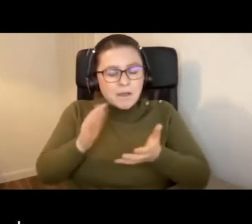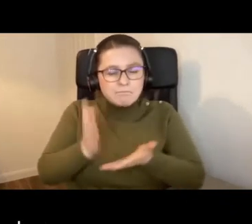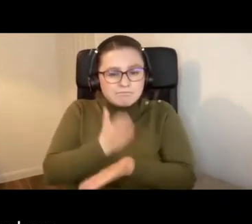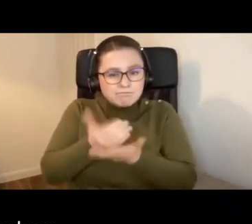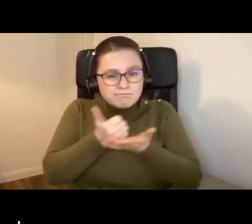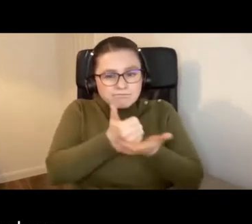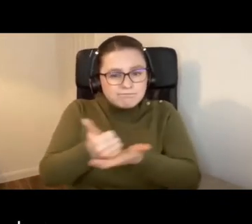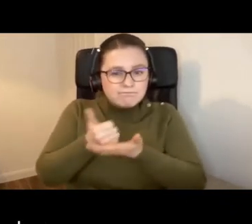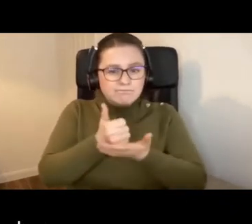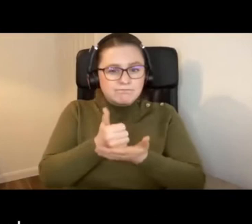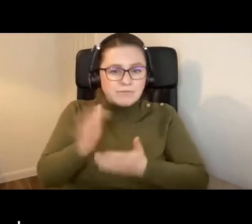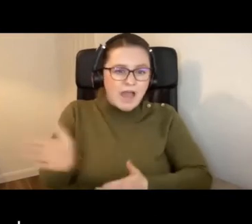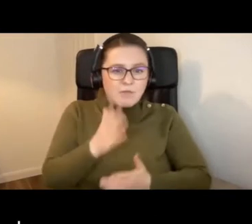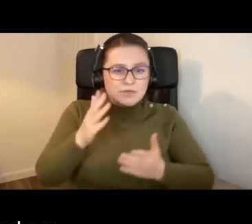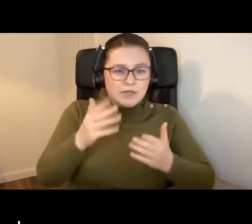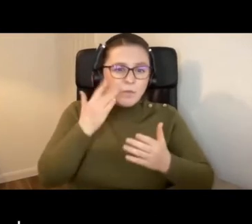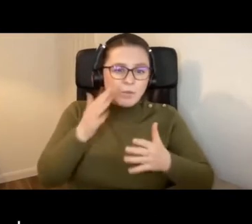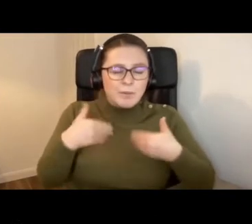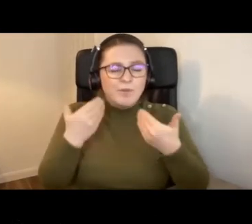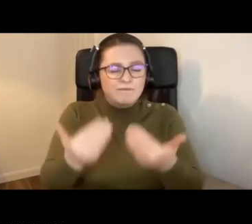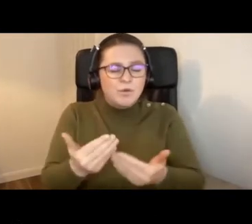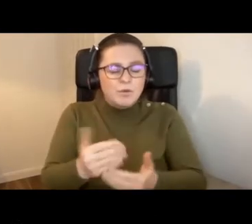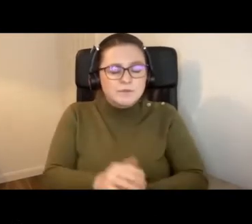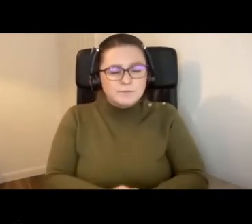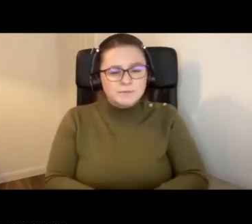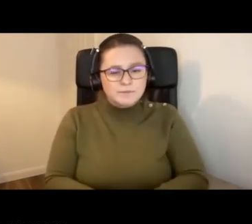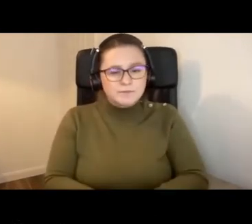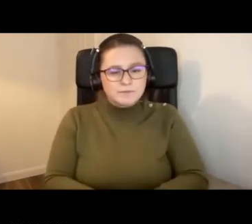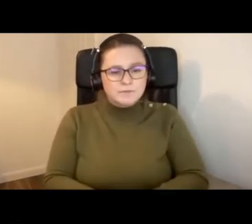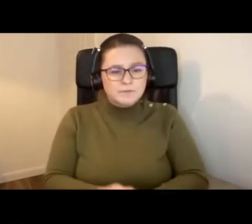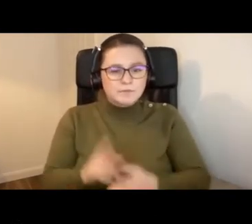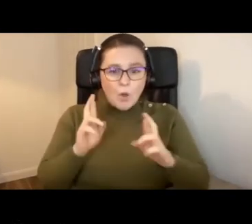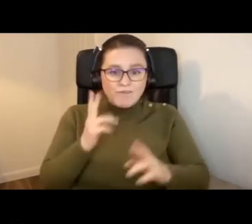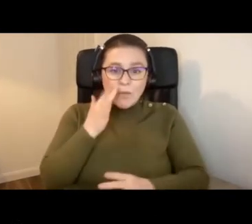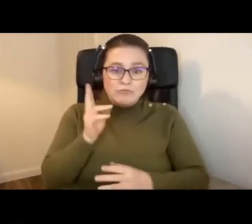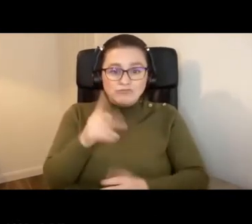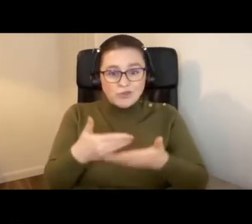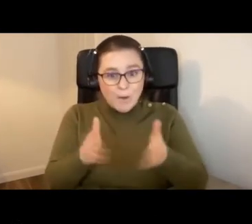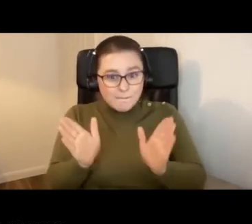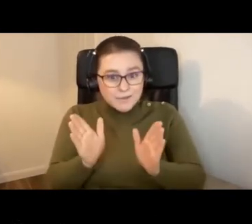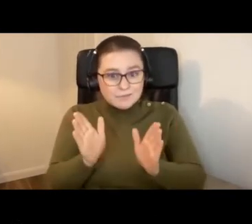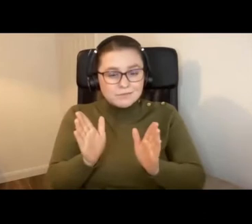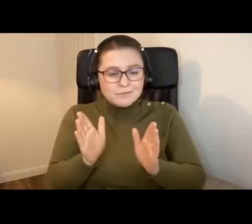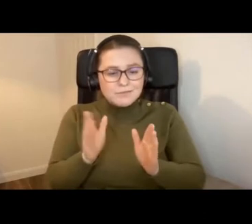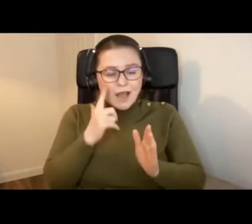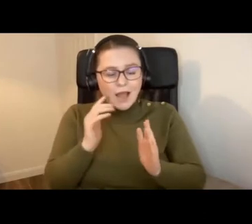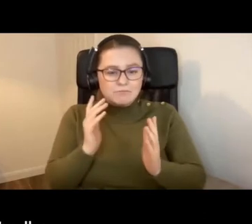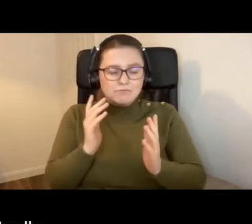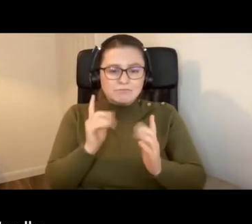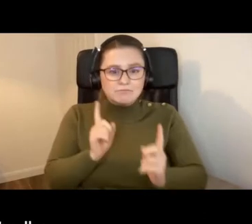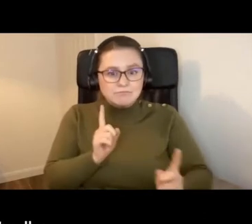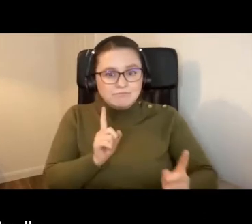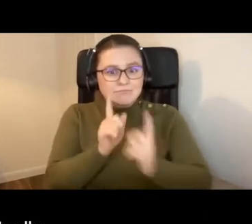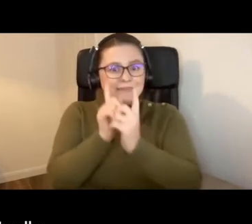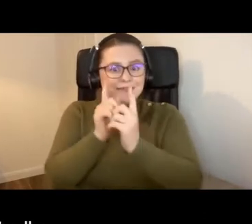as we move forward. And hopefully, when we reopen, we can meet in the